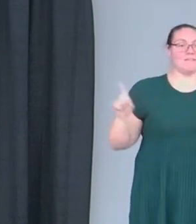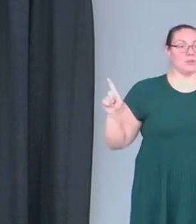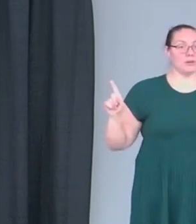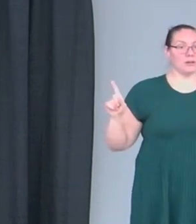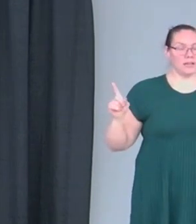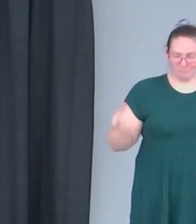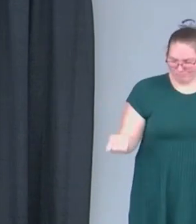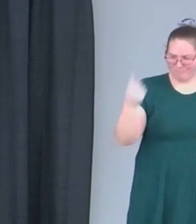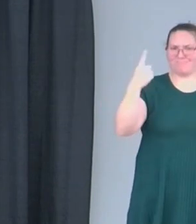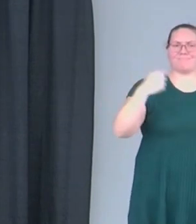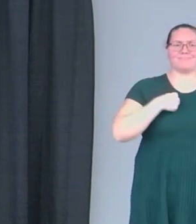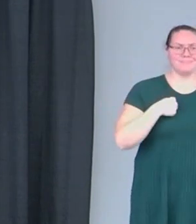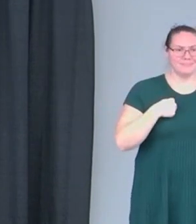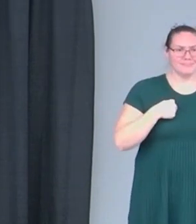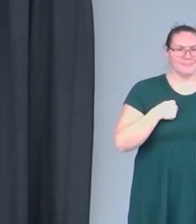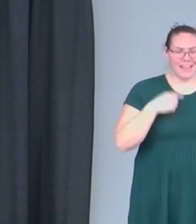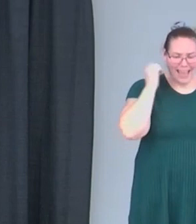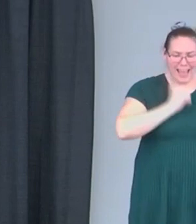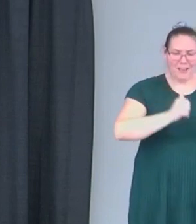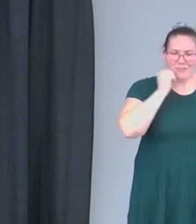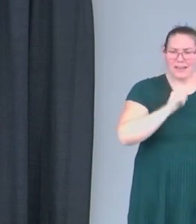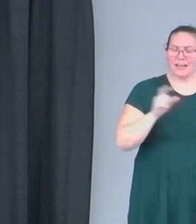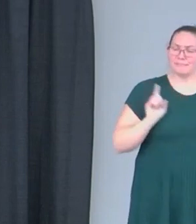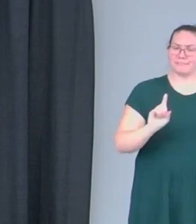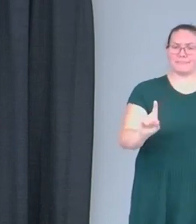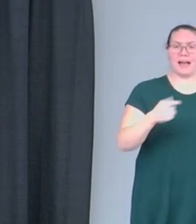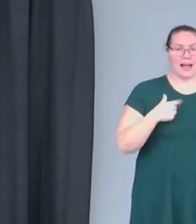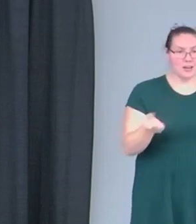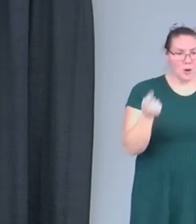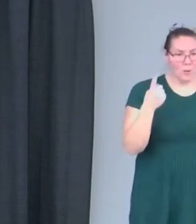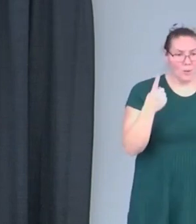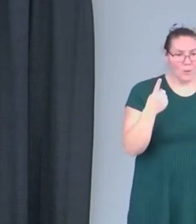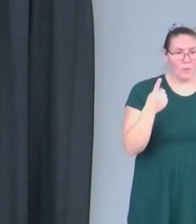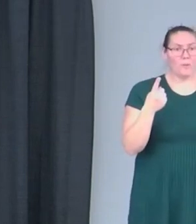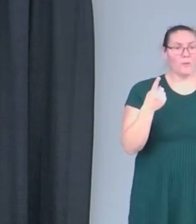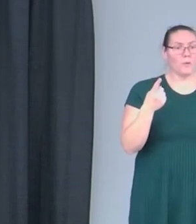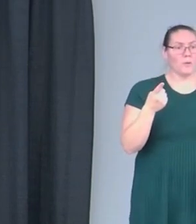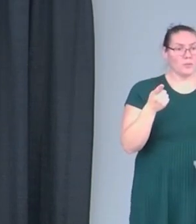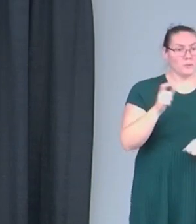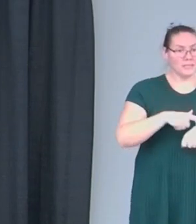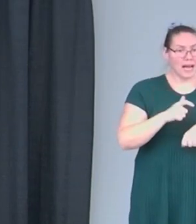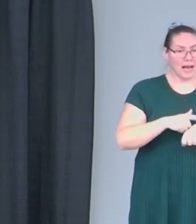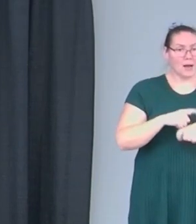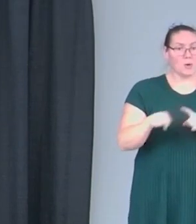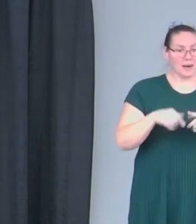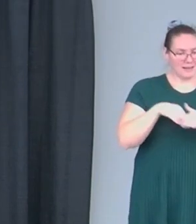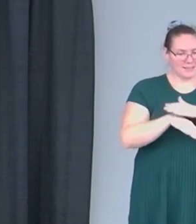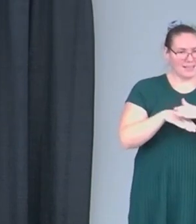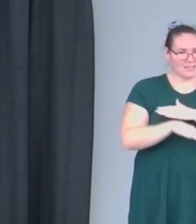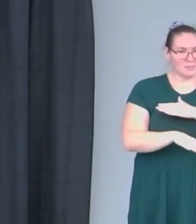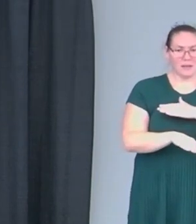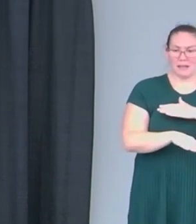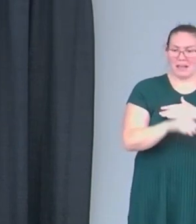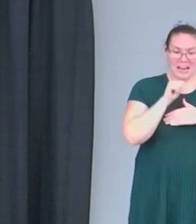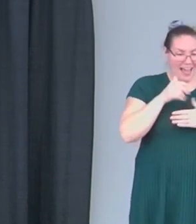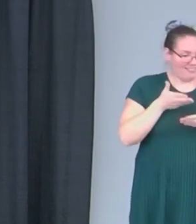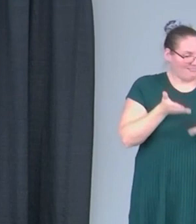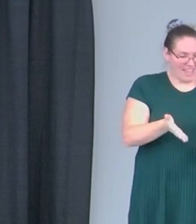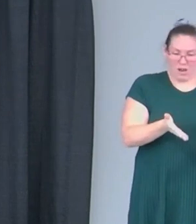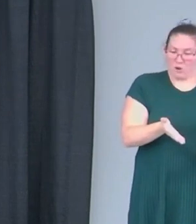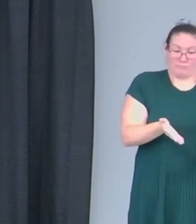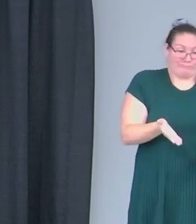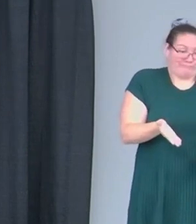I know it. Every day I go out, I know it. I know that there will be times where accessibility isn't there for me.